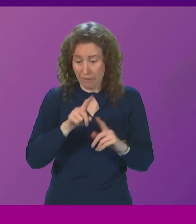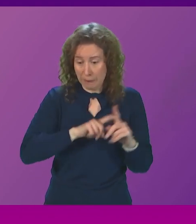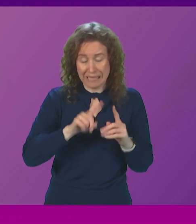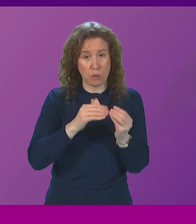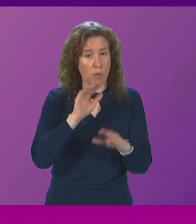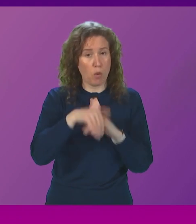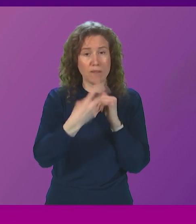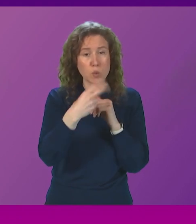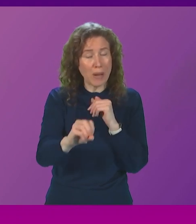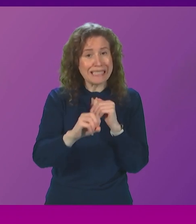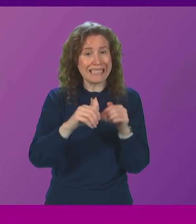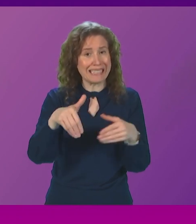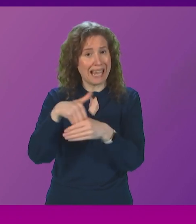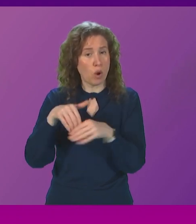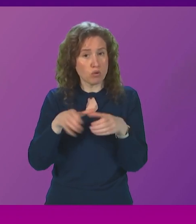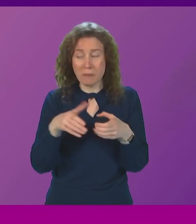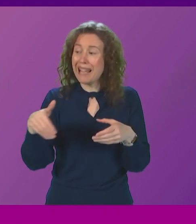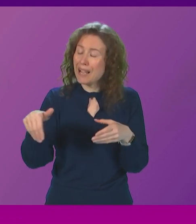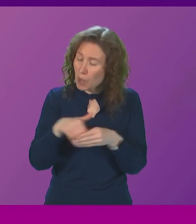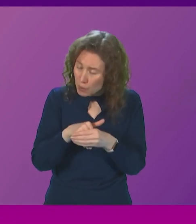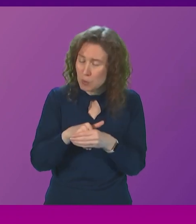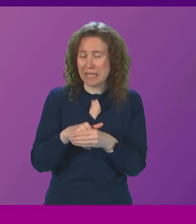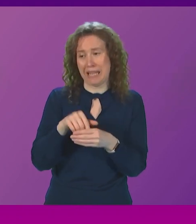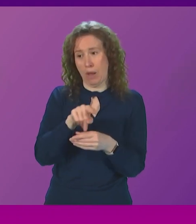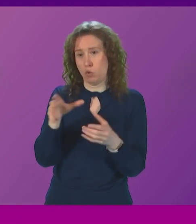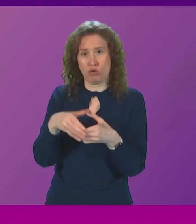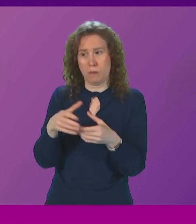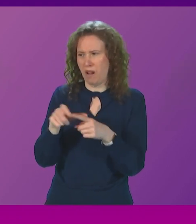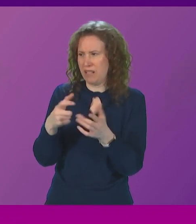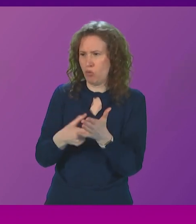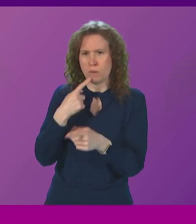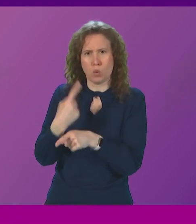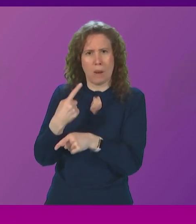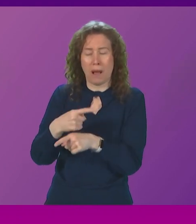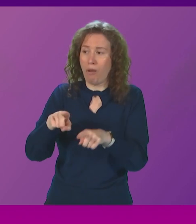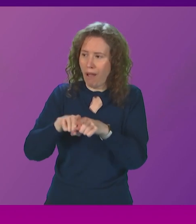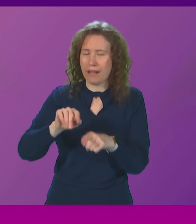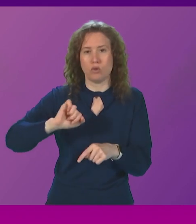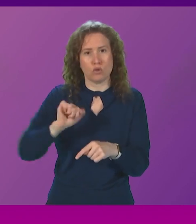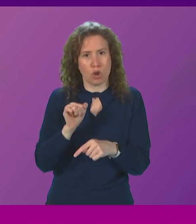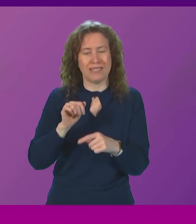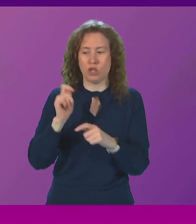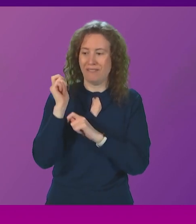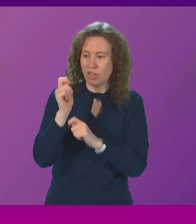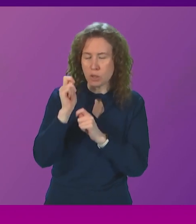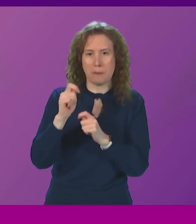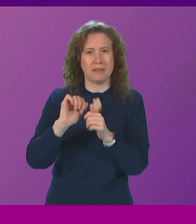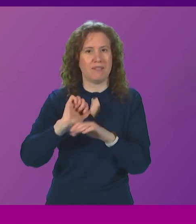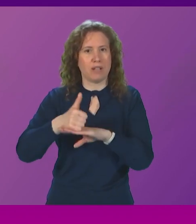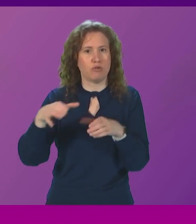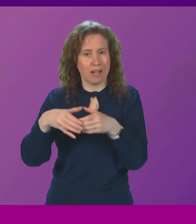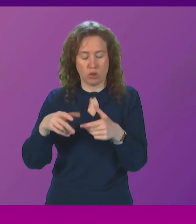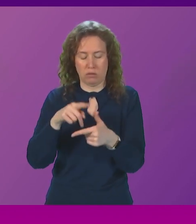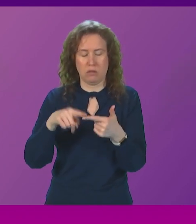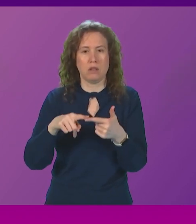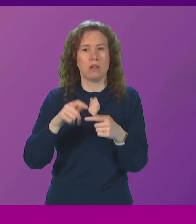20 stakeholder groups including some of those that Douglas Ross has mentioned such as the Scottish Fisherman's Federation Scottish